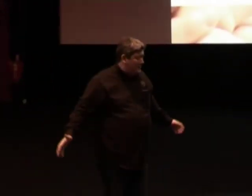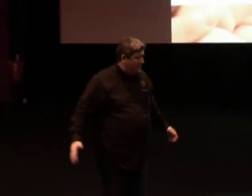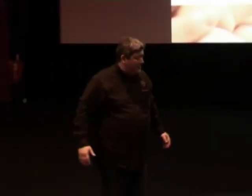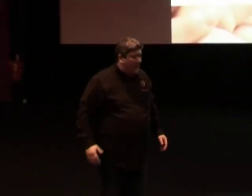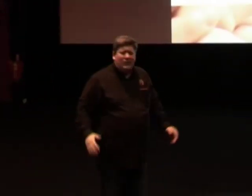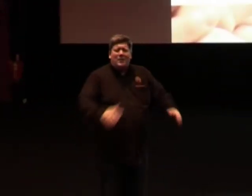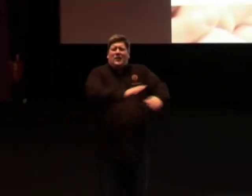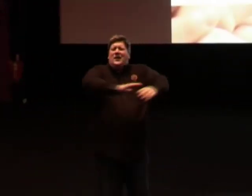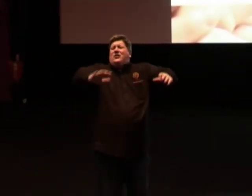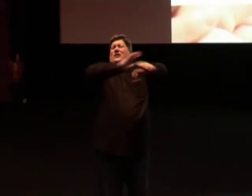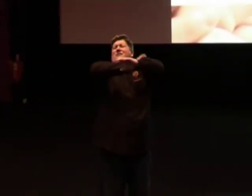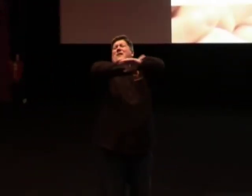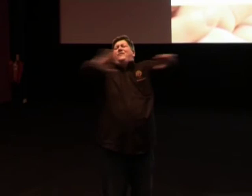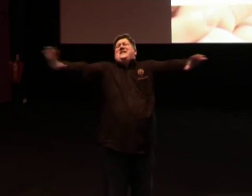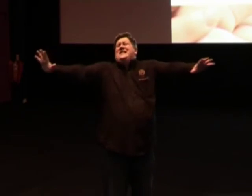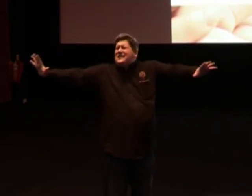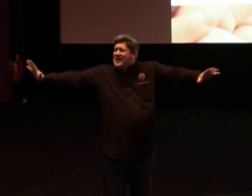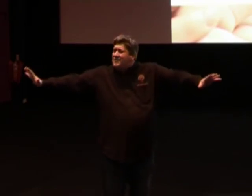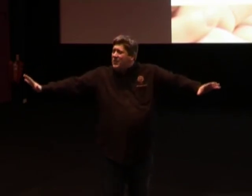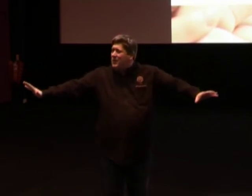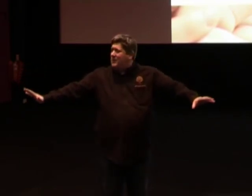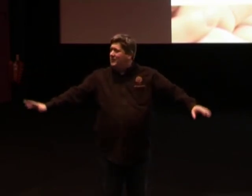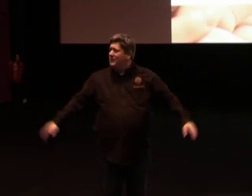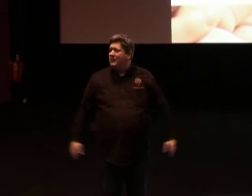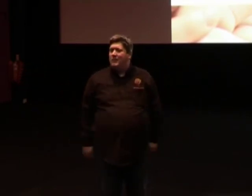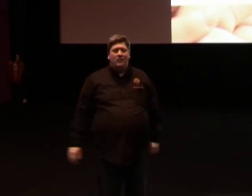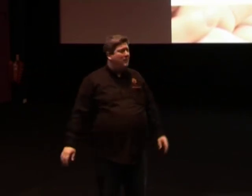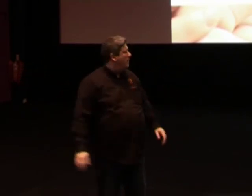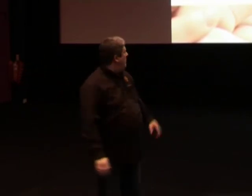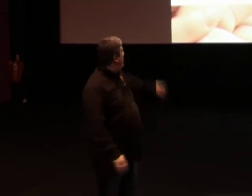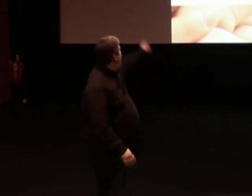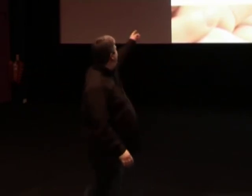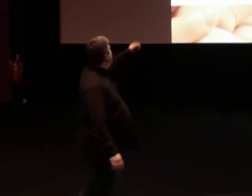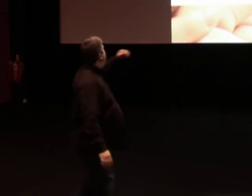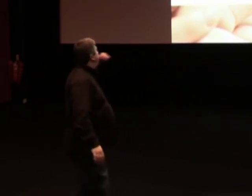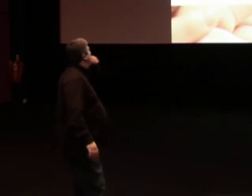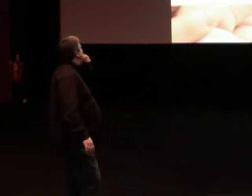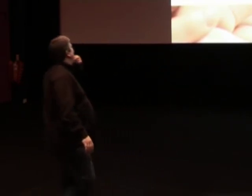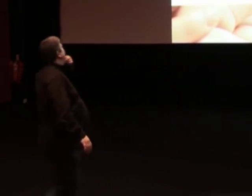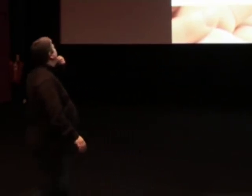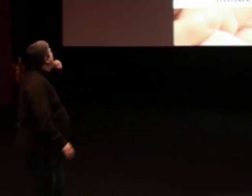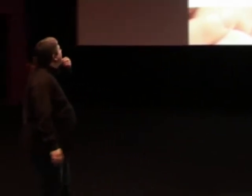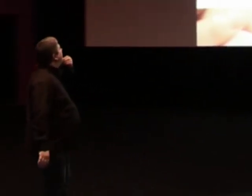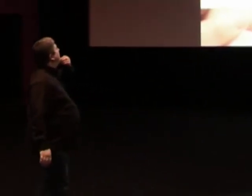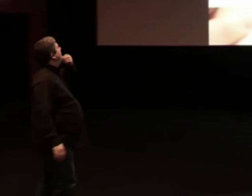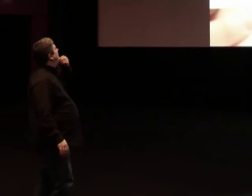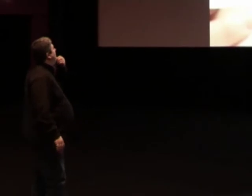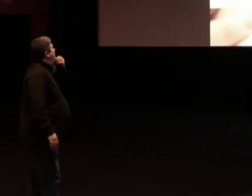I I am. I don't live by feelings anymore. Oh, man. Next one. Last slide.